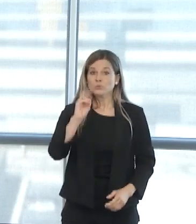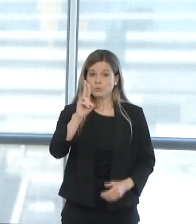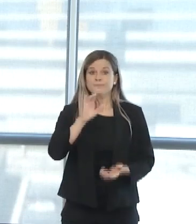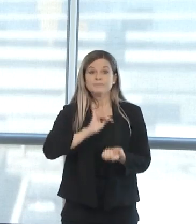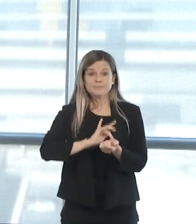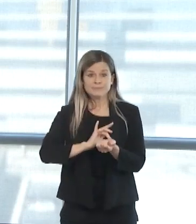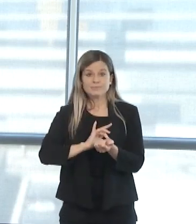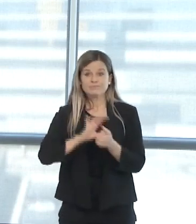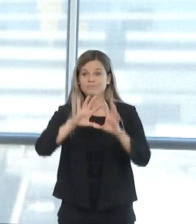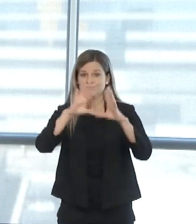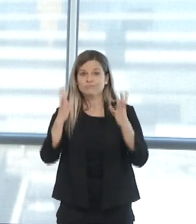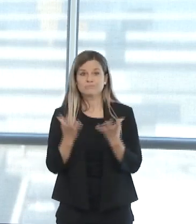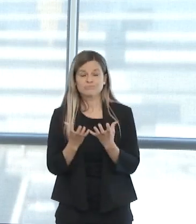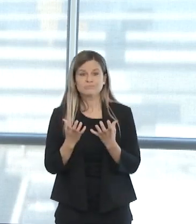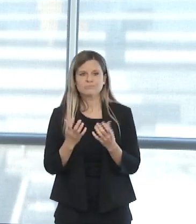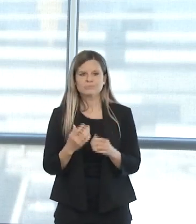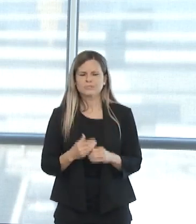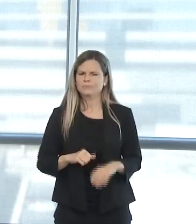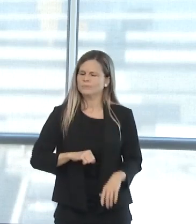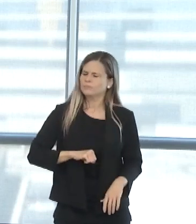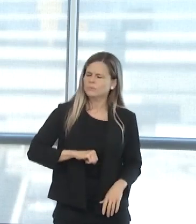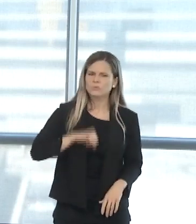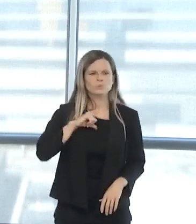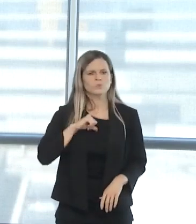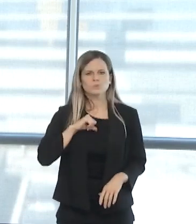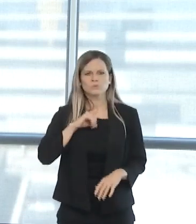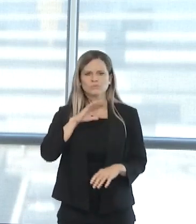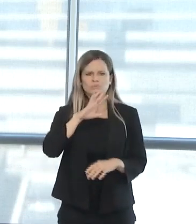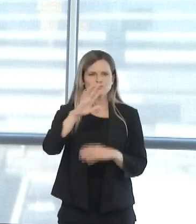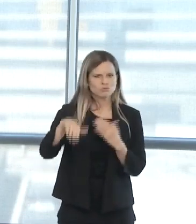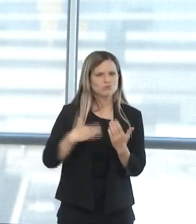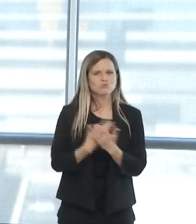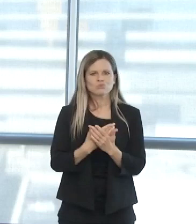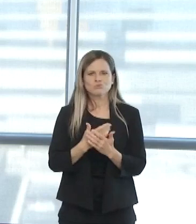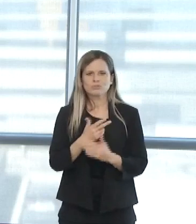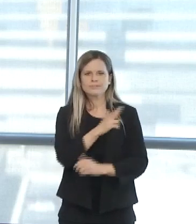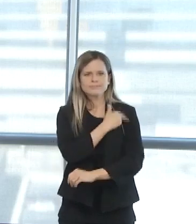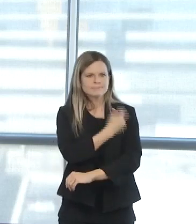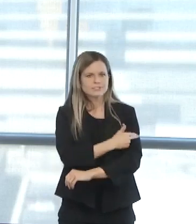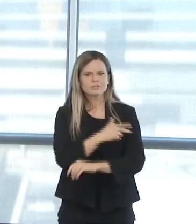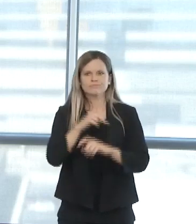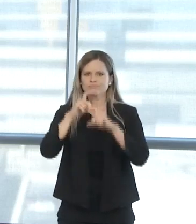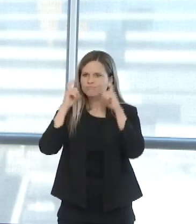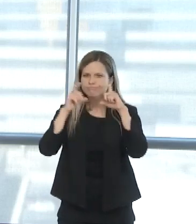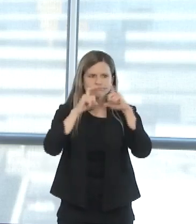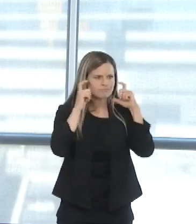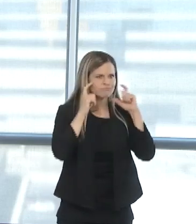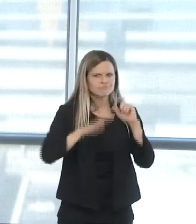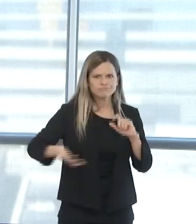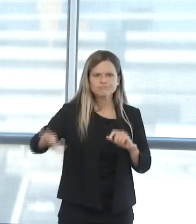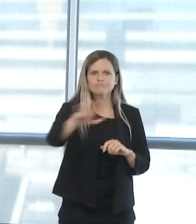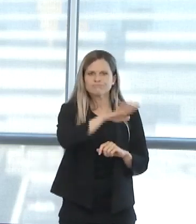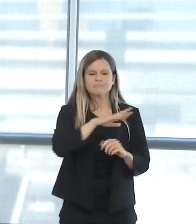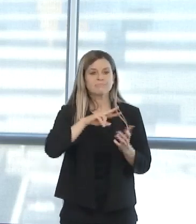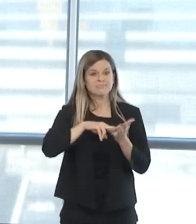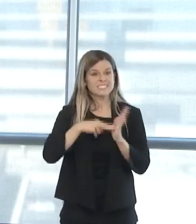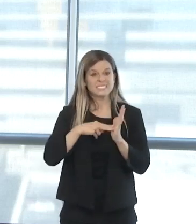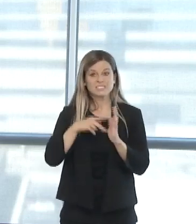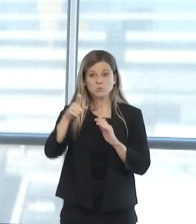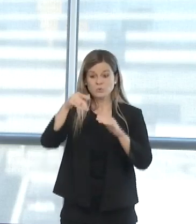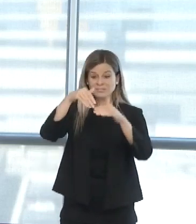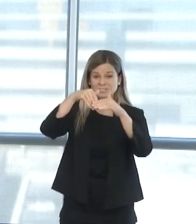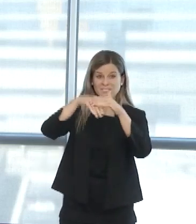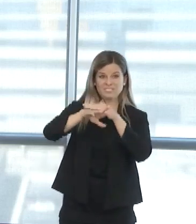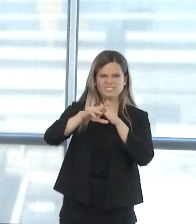instituted universal masking on our campus, which means every individual is asked to wear a mask.